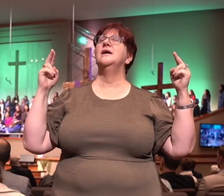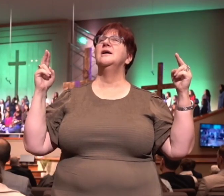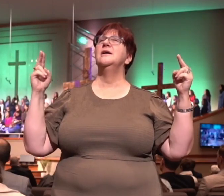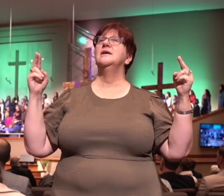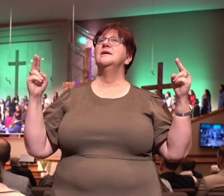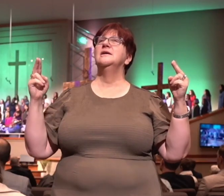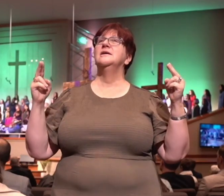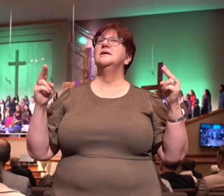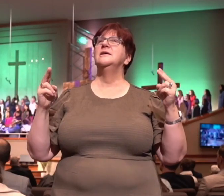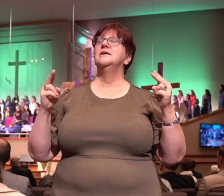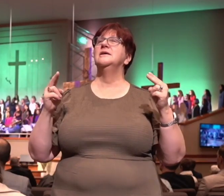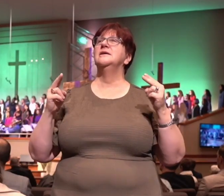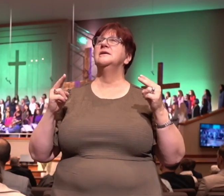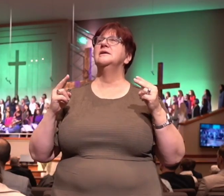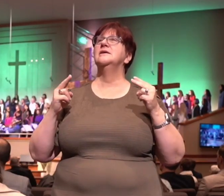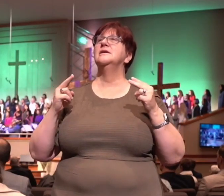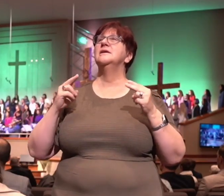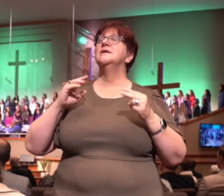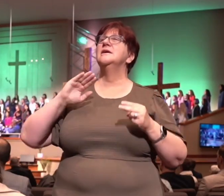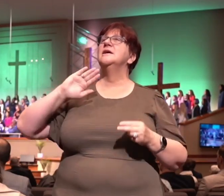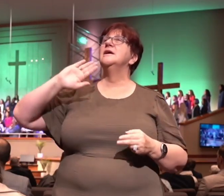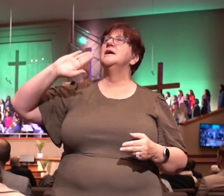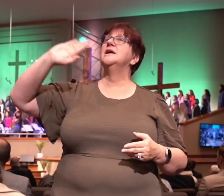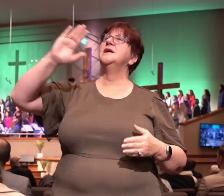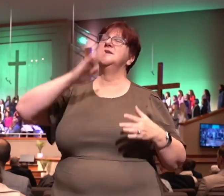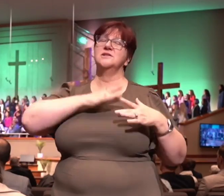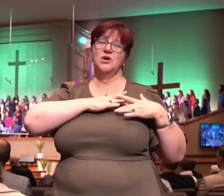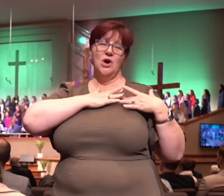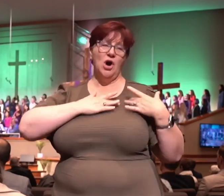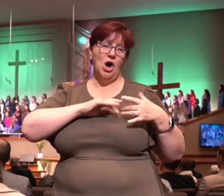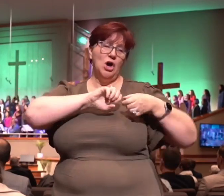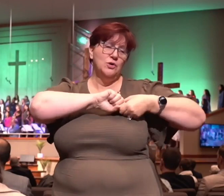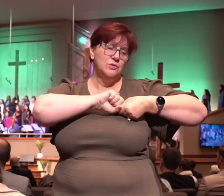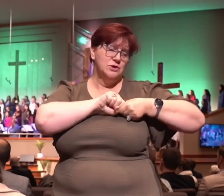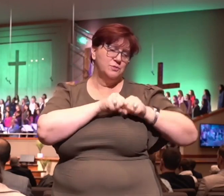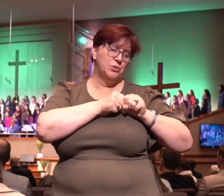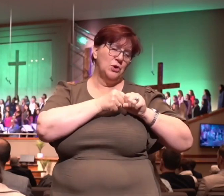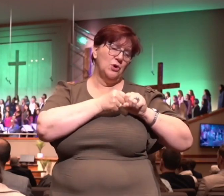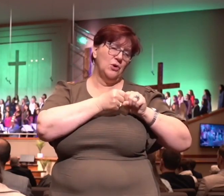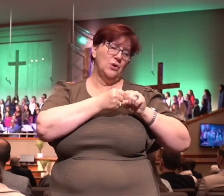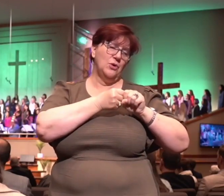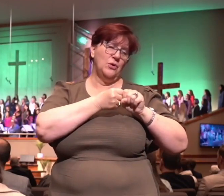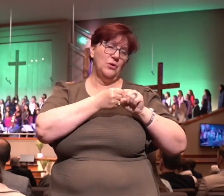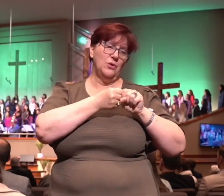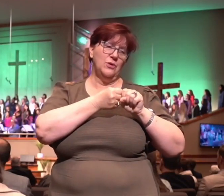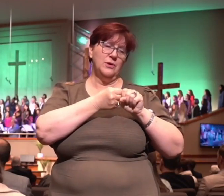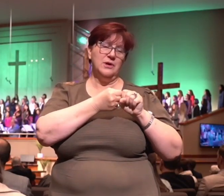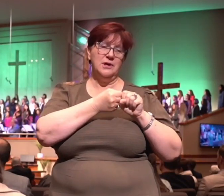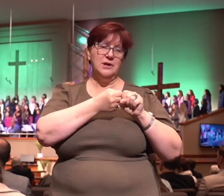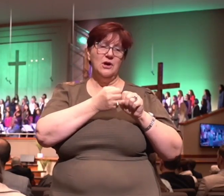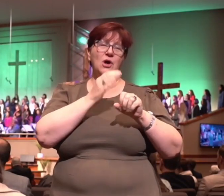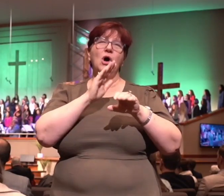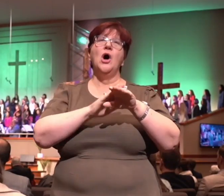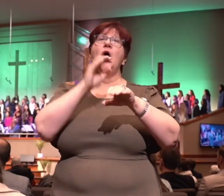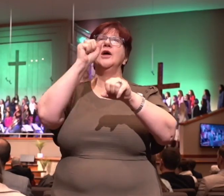His heart was broken on